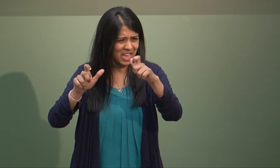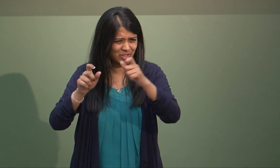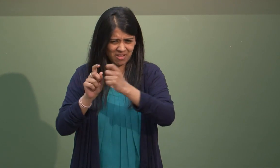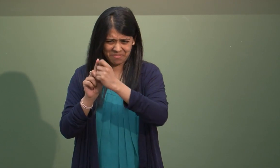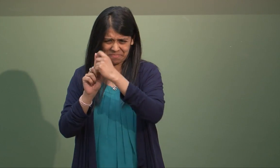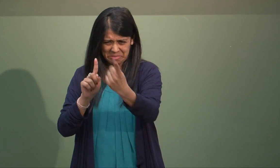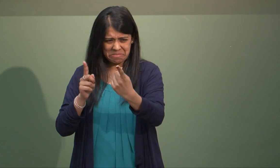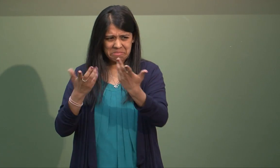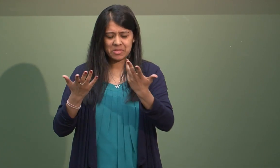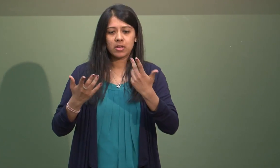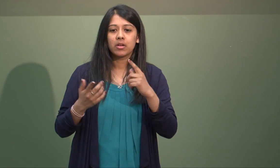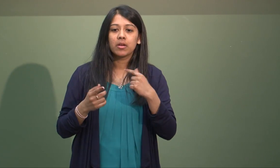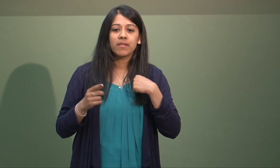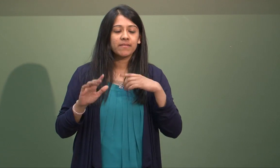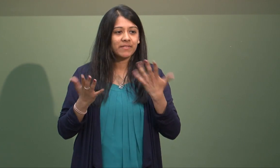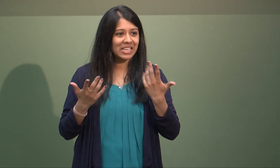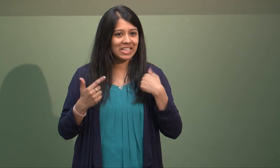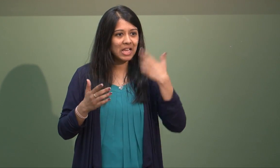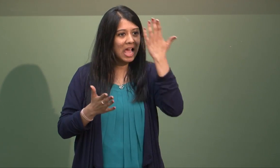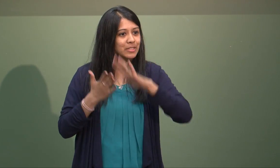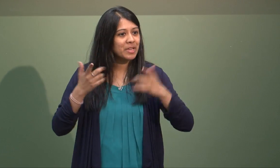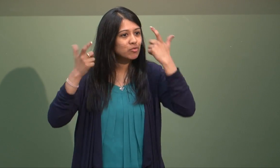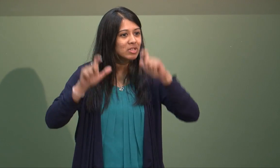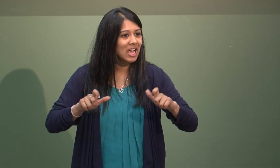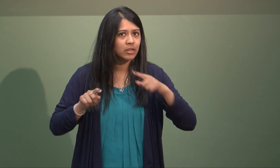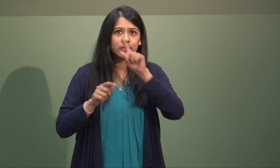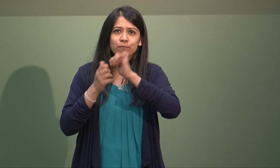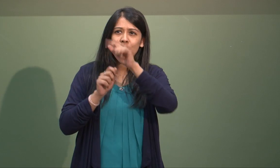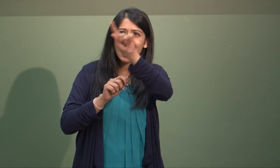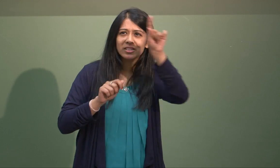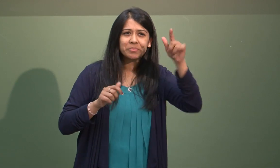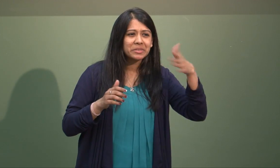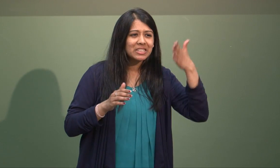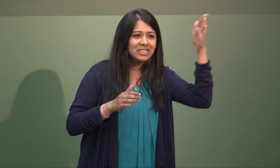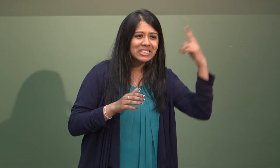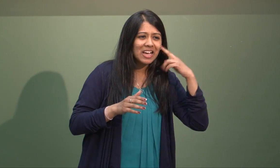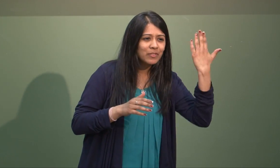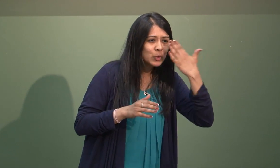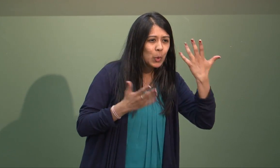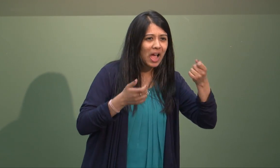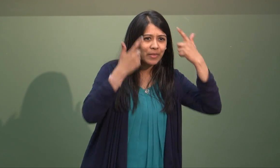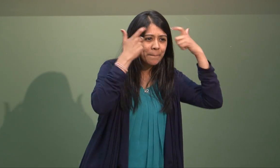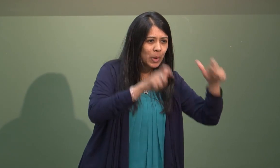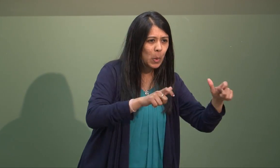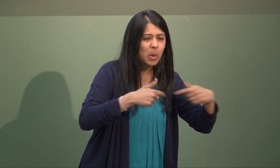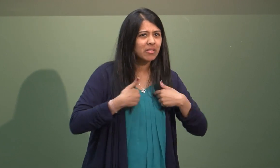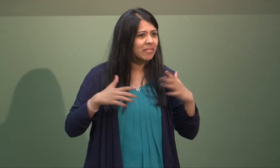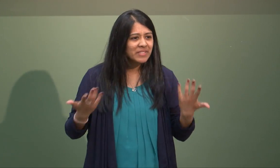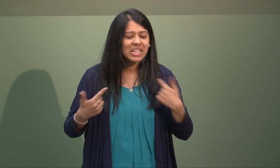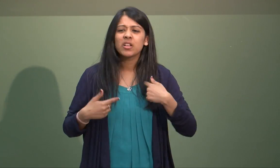but I, you know, the reason I decided to stay in accommodation was, you know, deaf